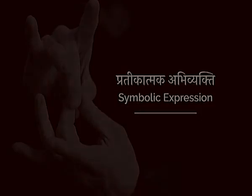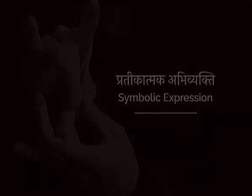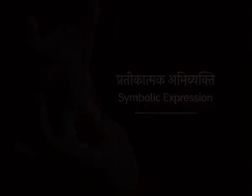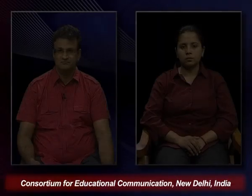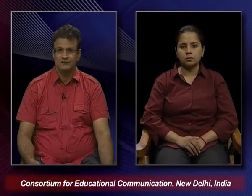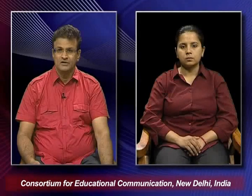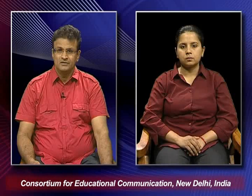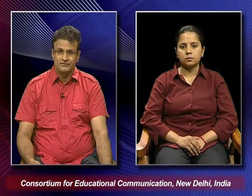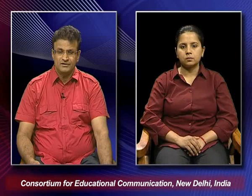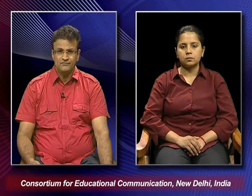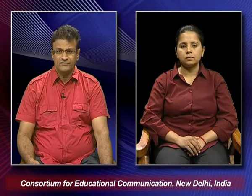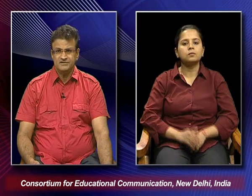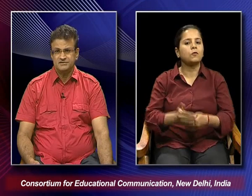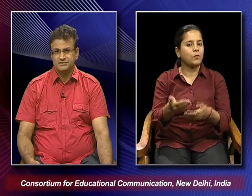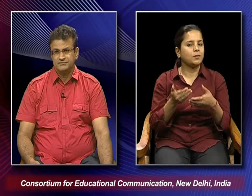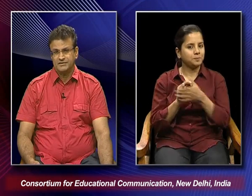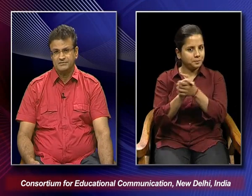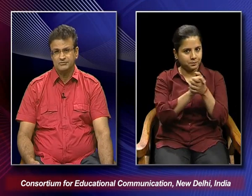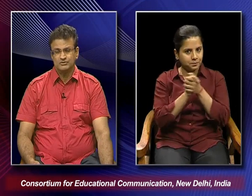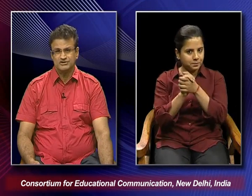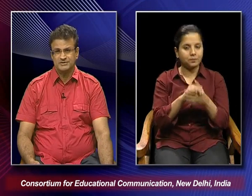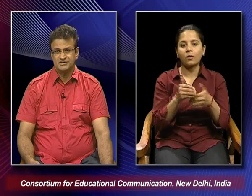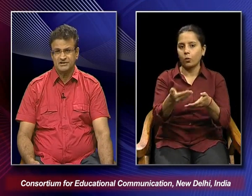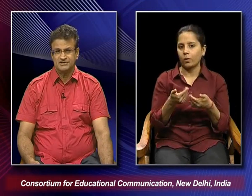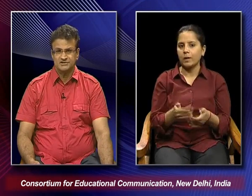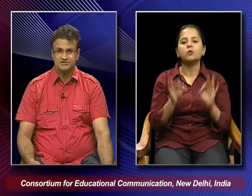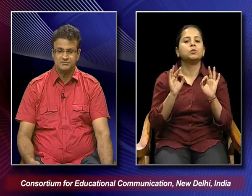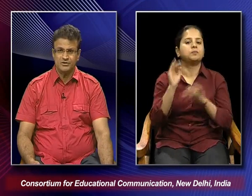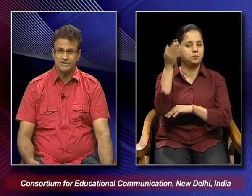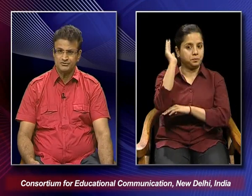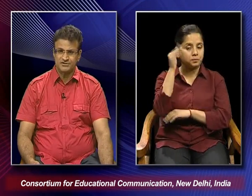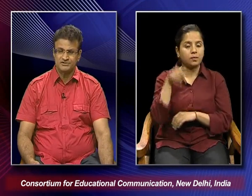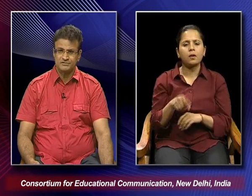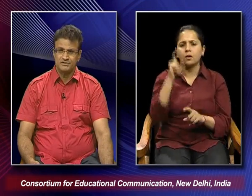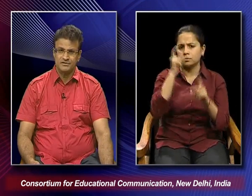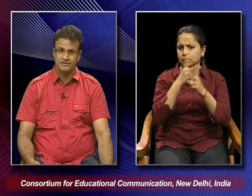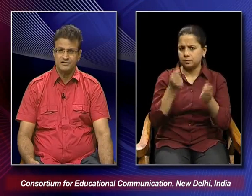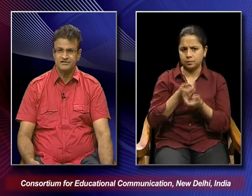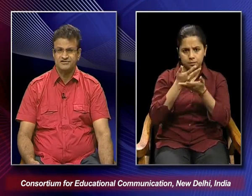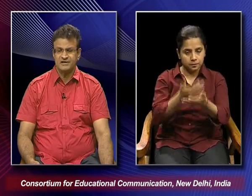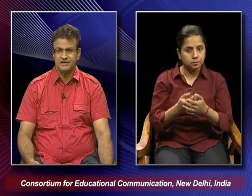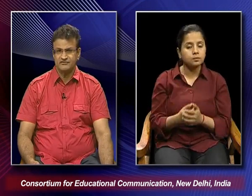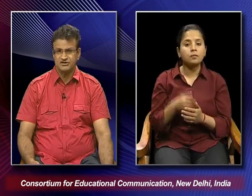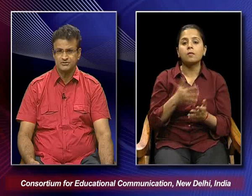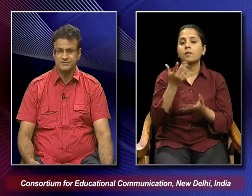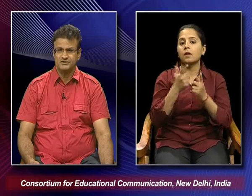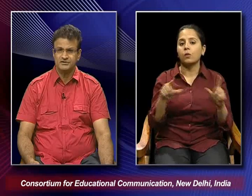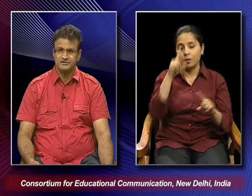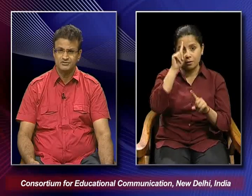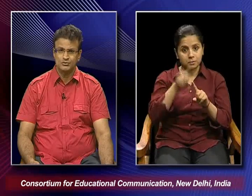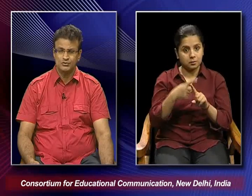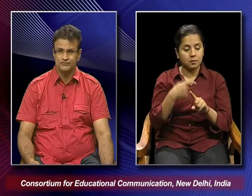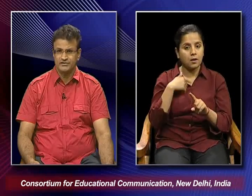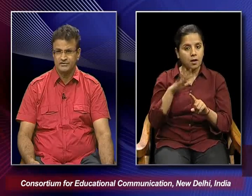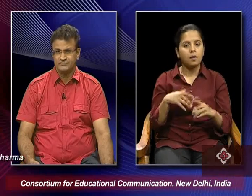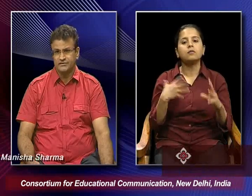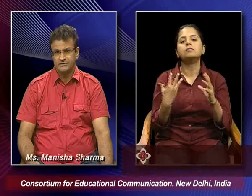Transcription Welcome friends, welcome to the special lecture symbolic expression and as sign language expert in the